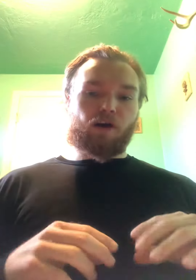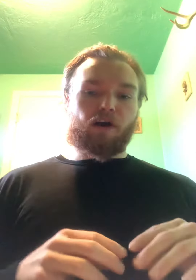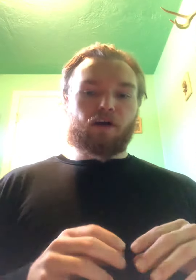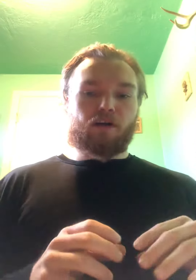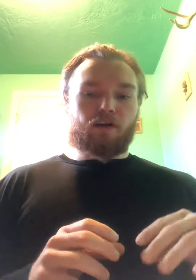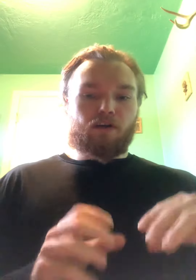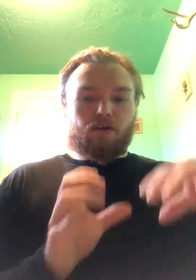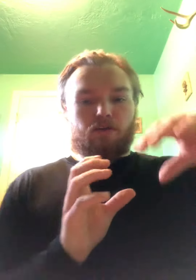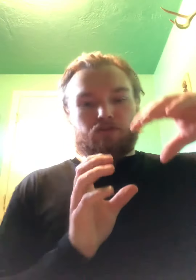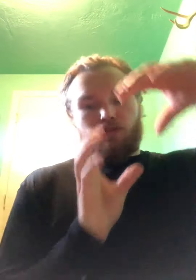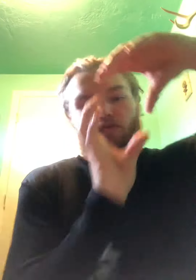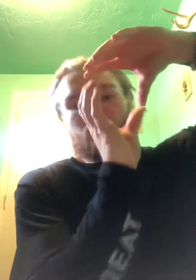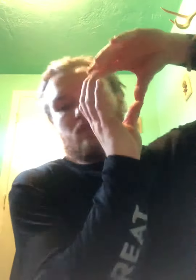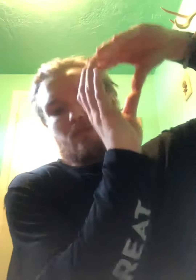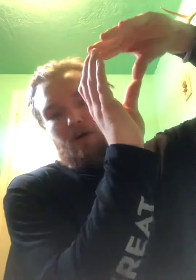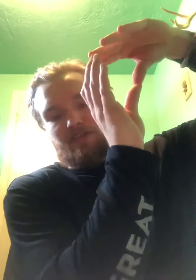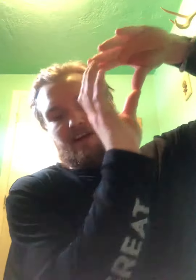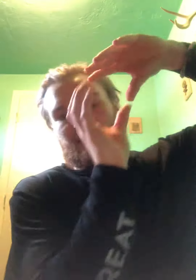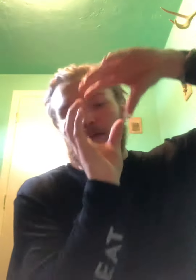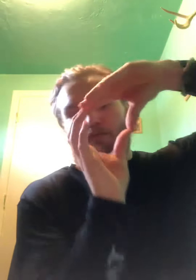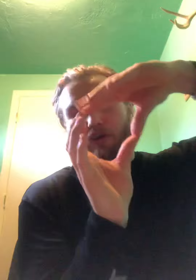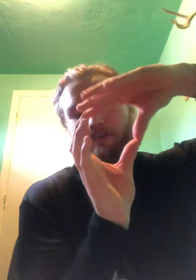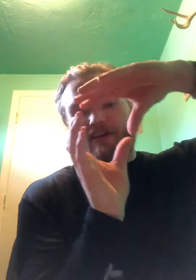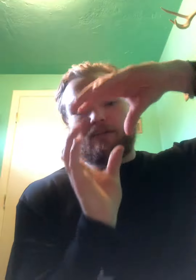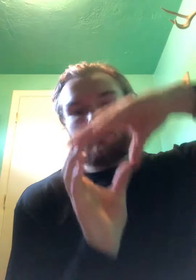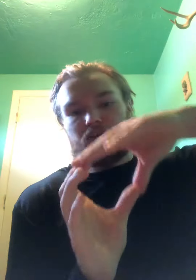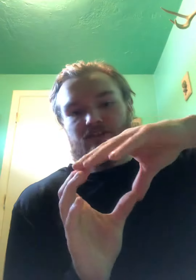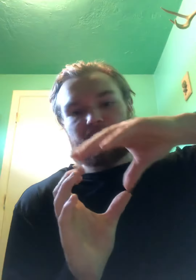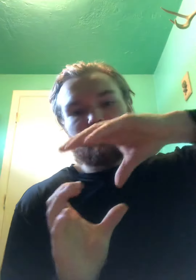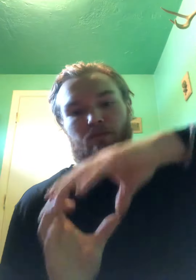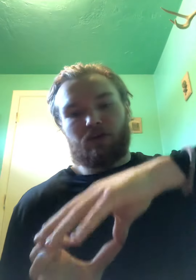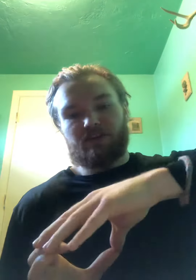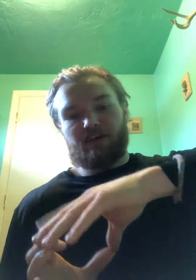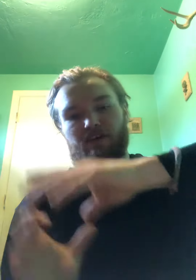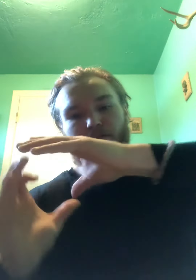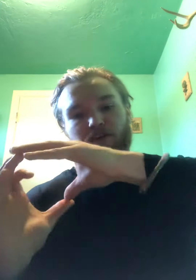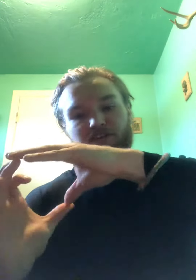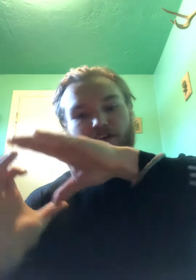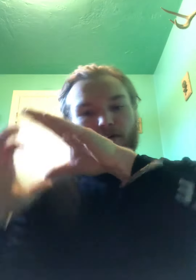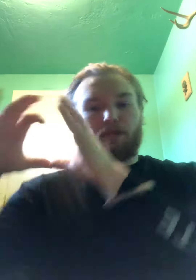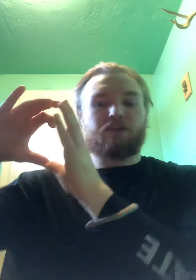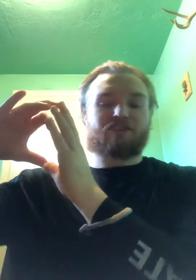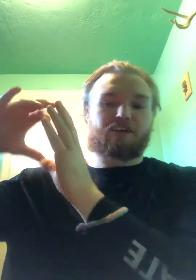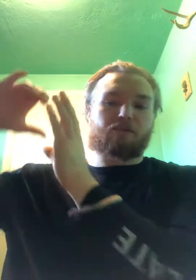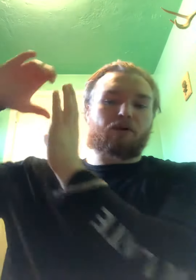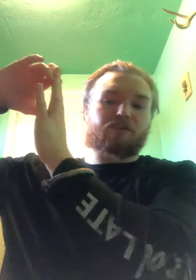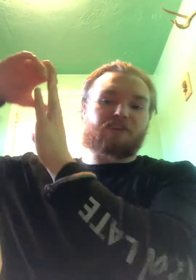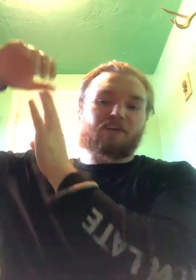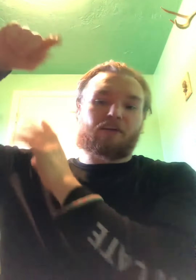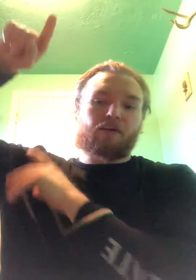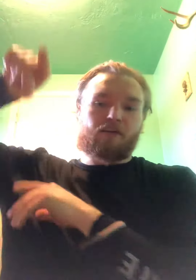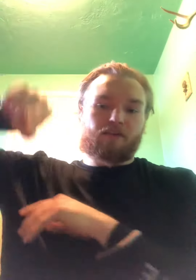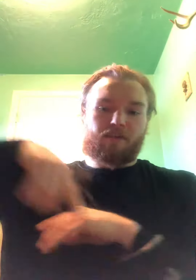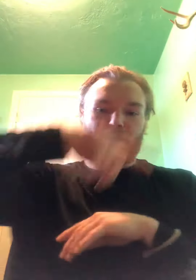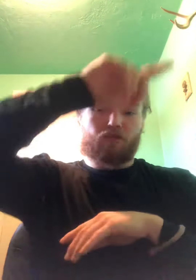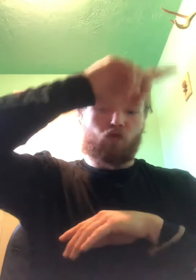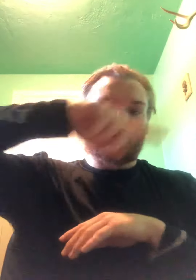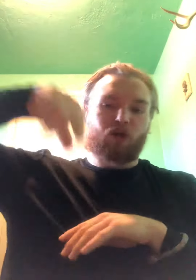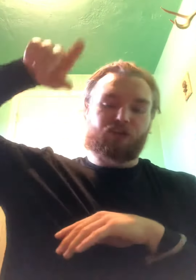monosaccharide, monosaccharide, monosaccharide, monosaccharide, monosaccharide, monosaccharide, monosaccharide. That whole molecule